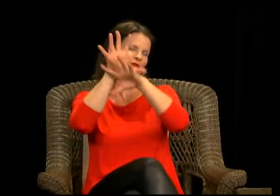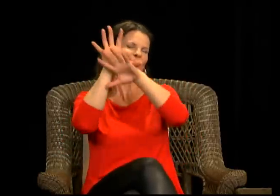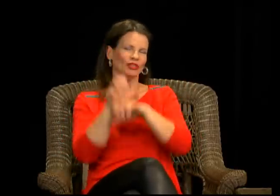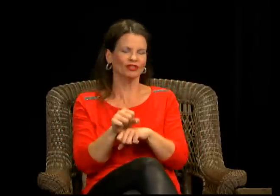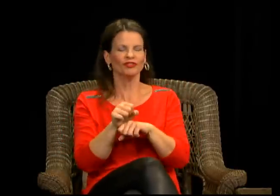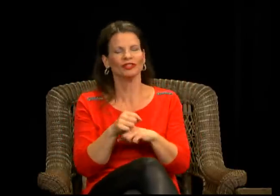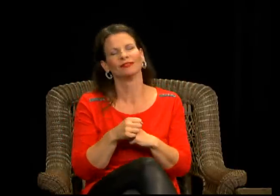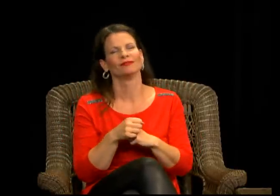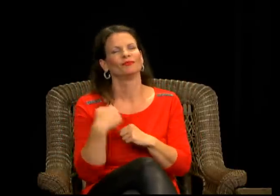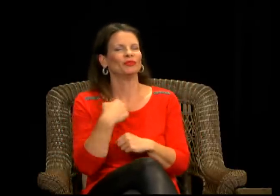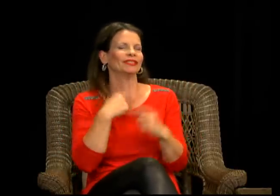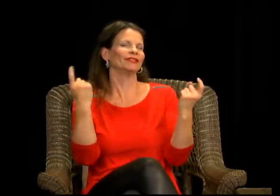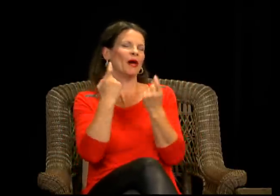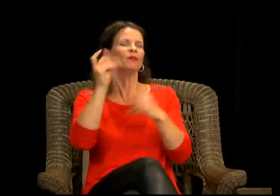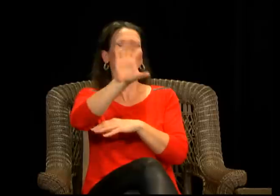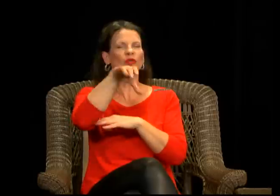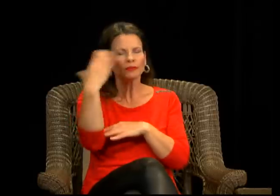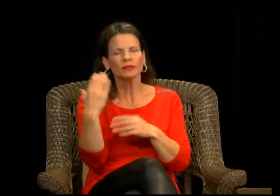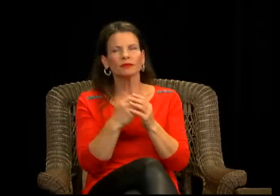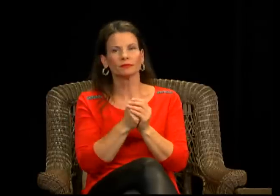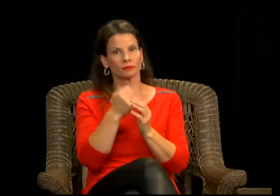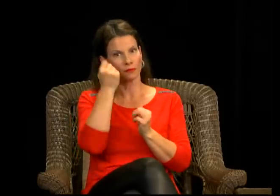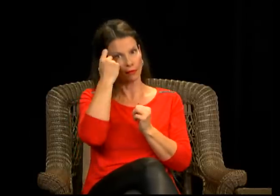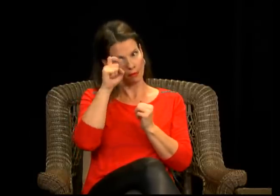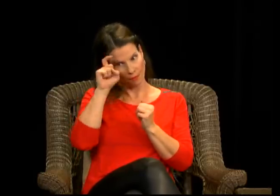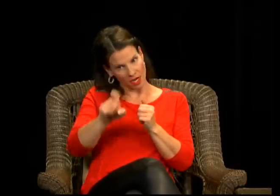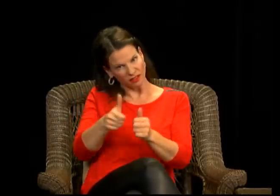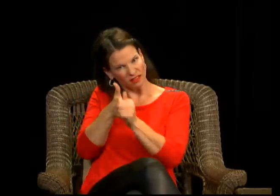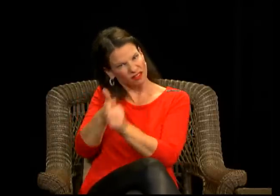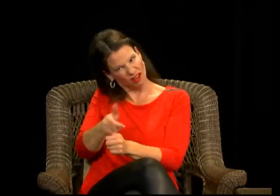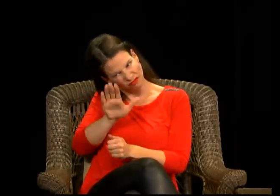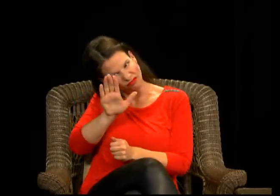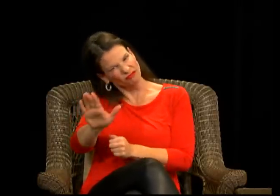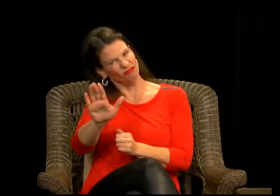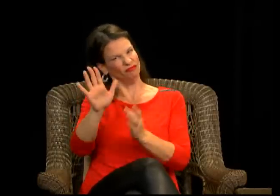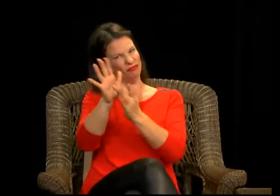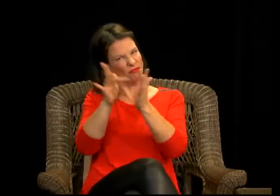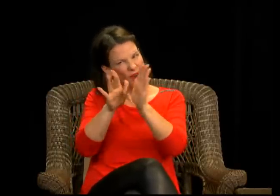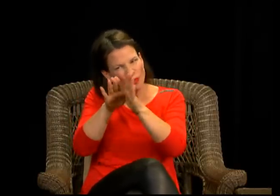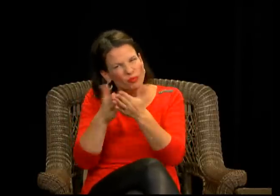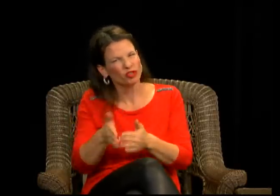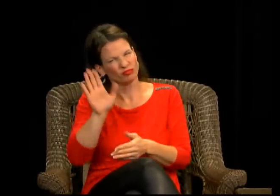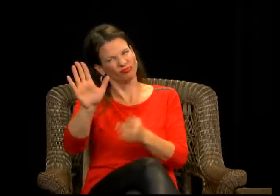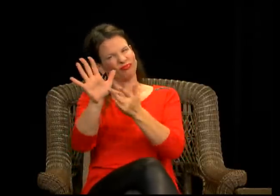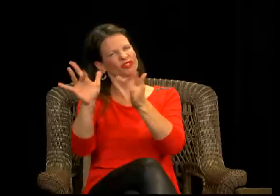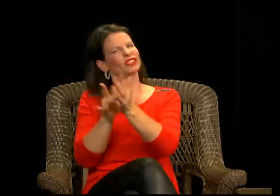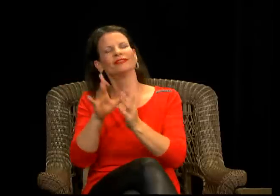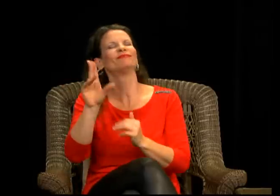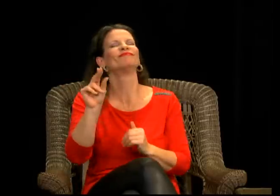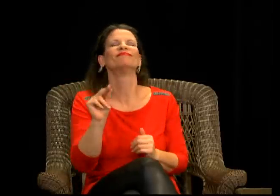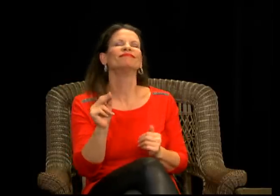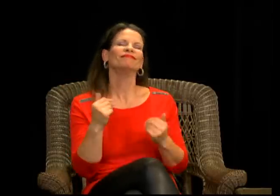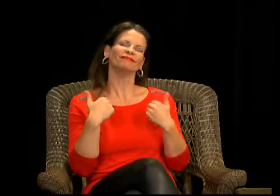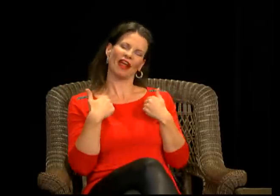since I was little and however, I don't, you know, follow by the book, I don't